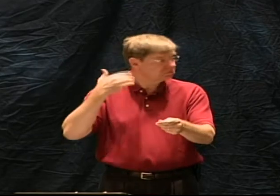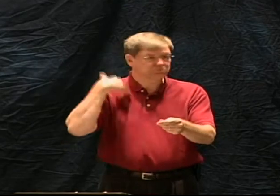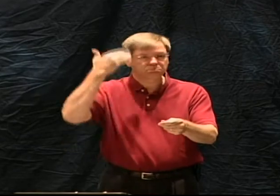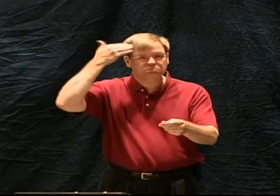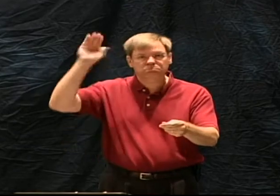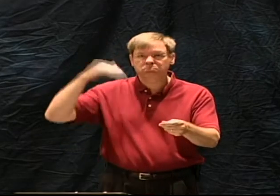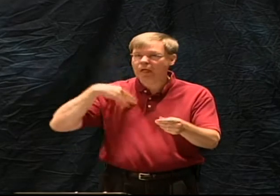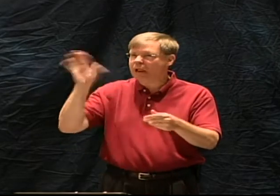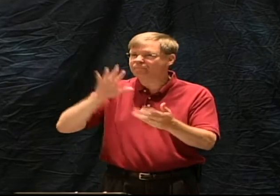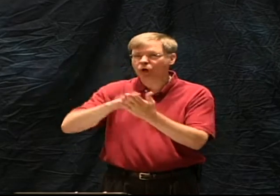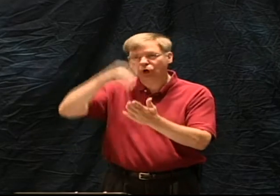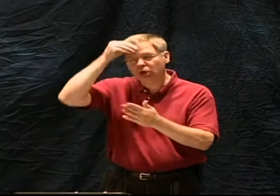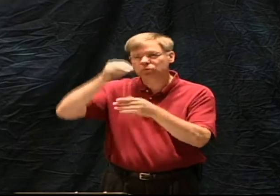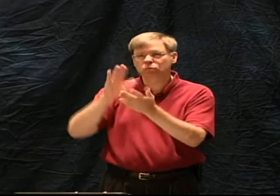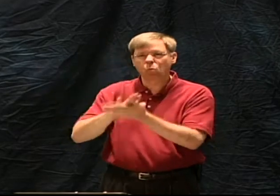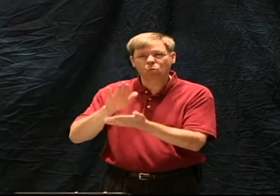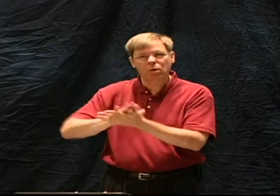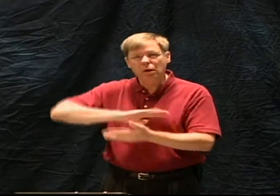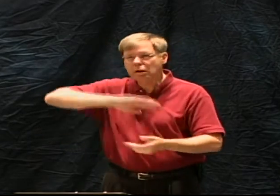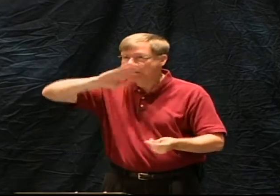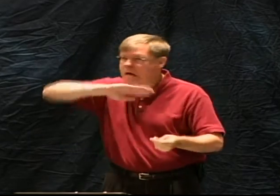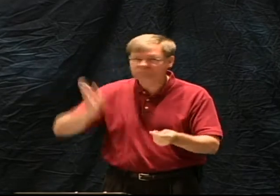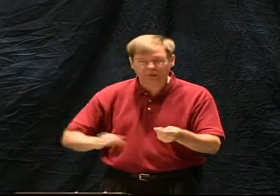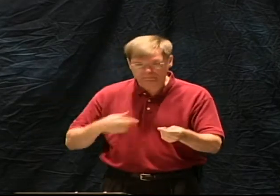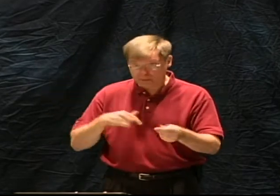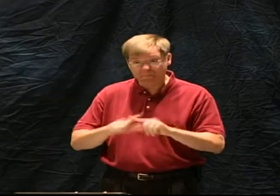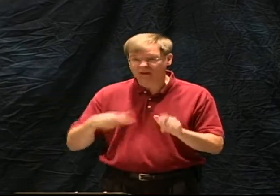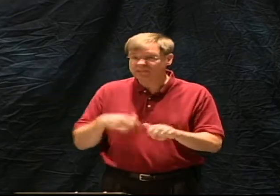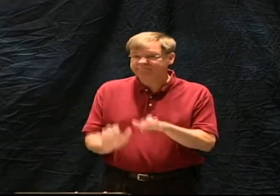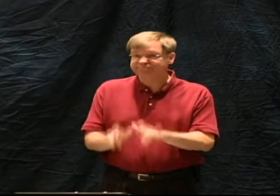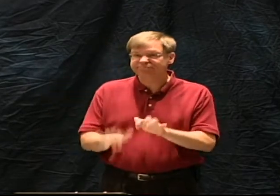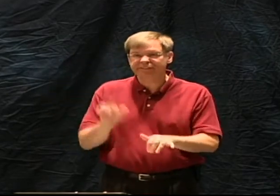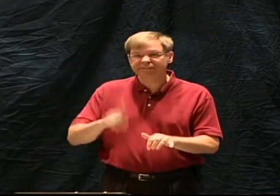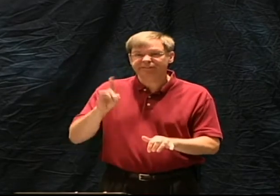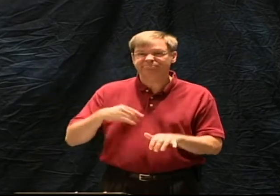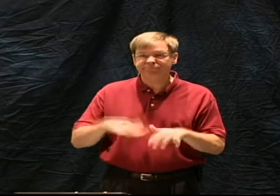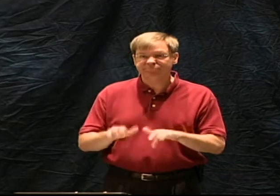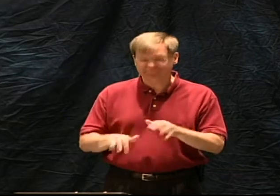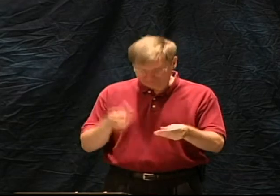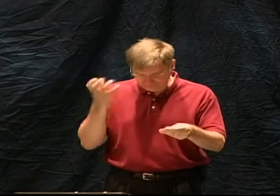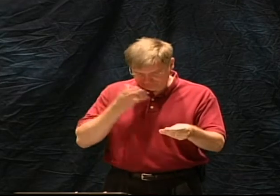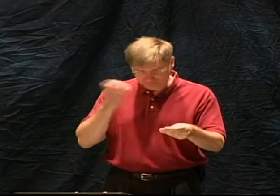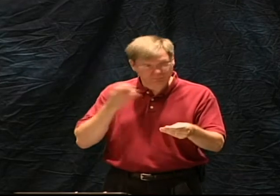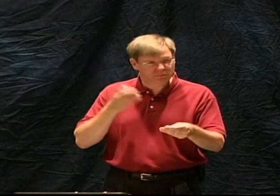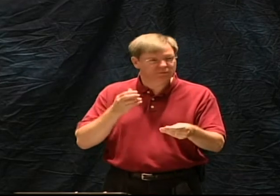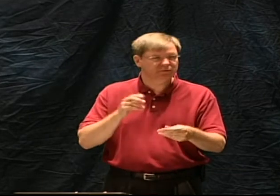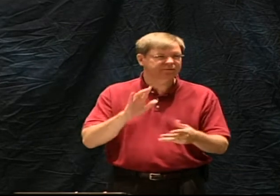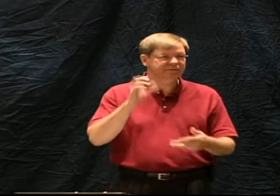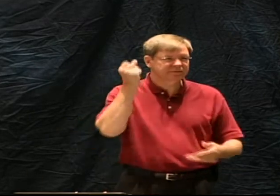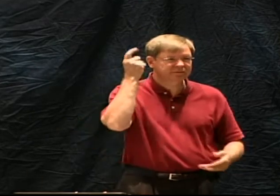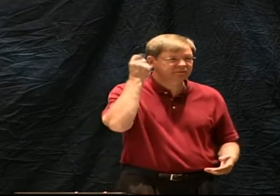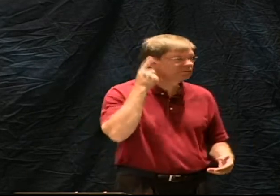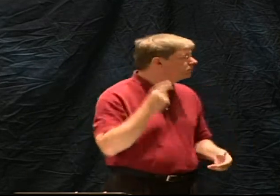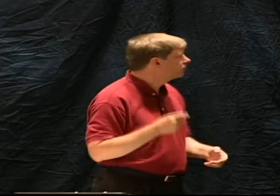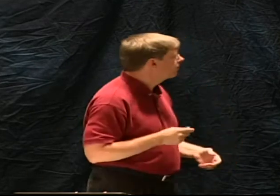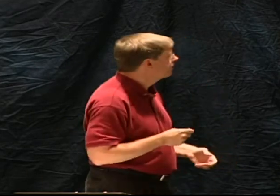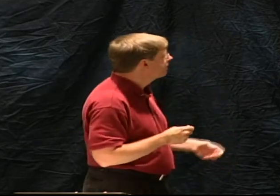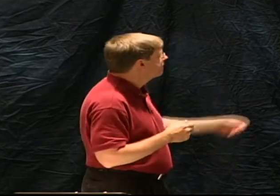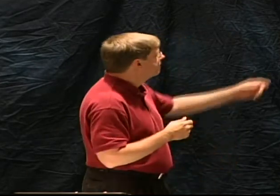comes out with a result. The writers would then read that and actually be somewhat surprised because they were not their own ideas.